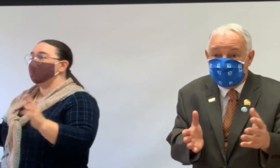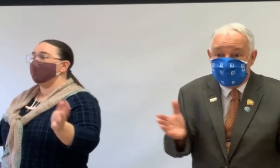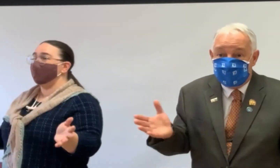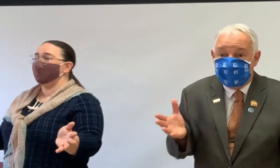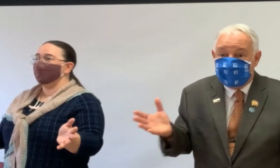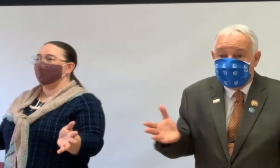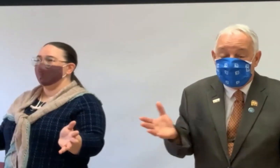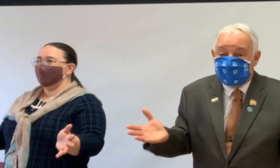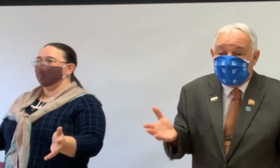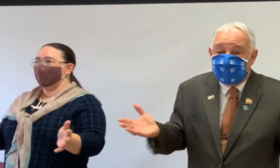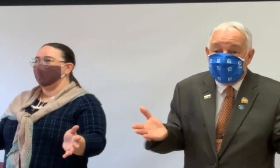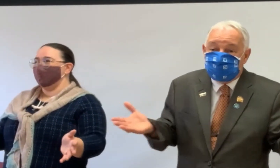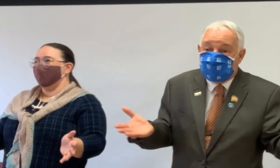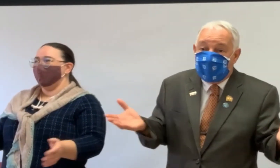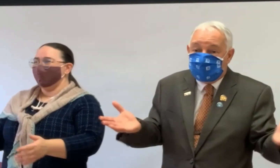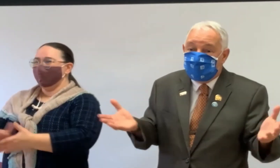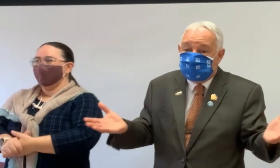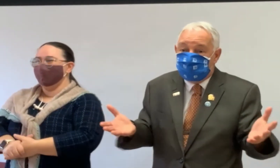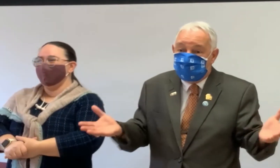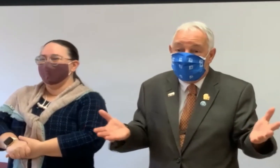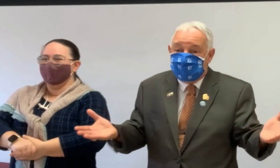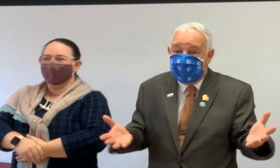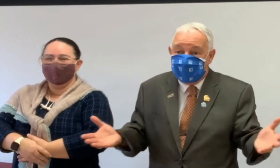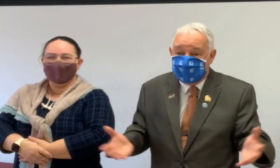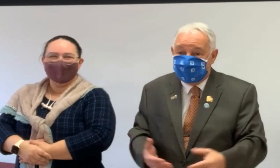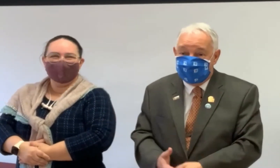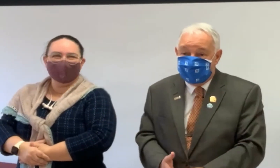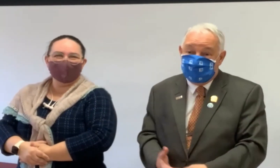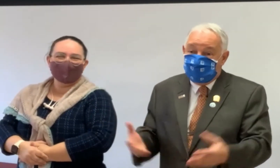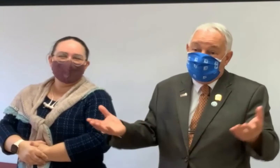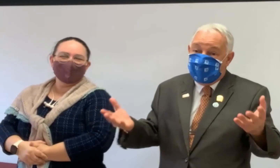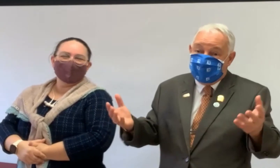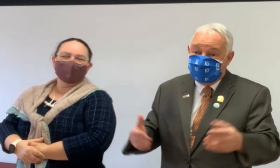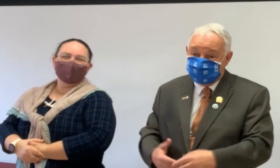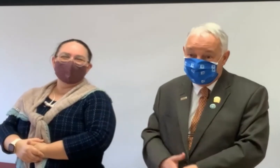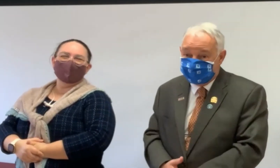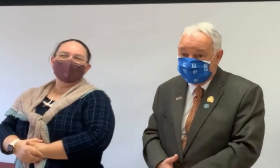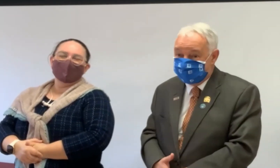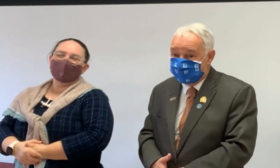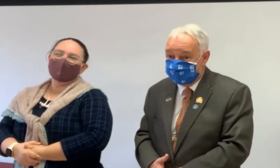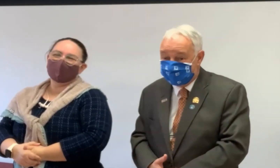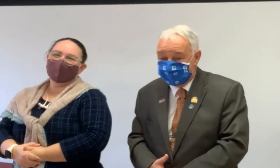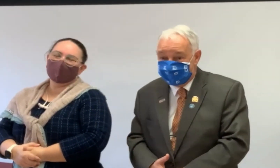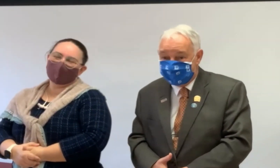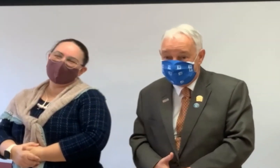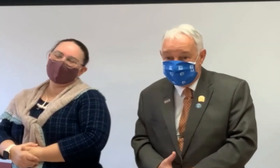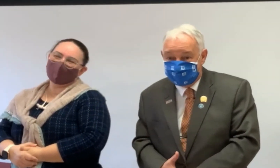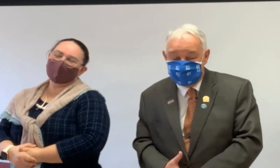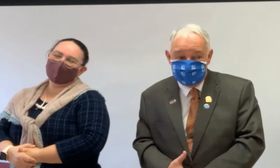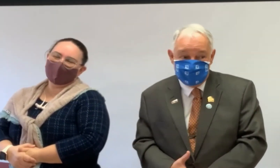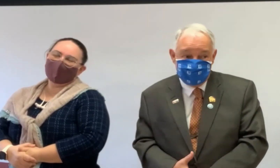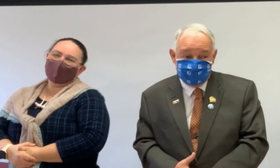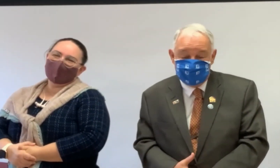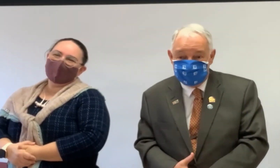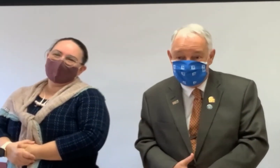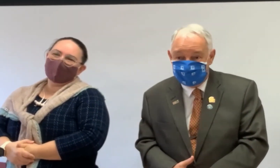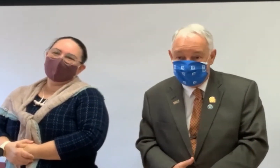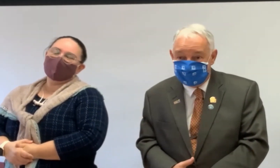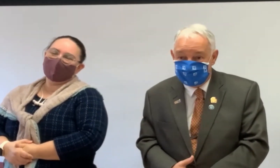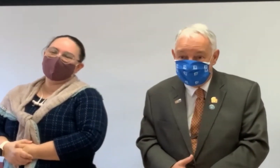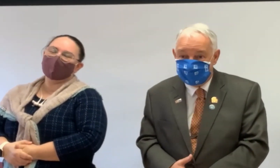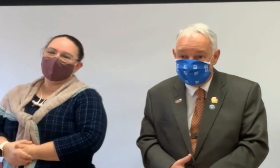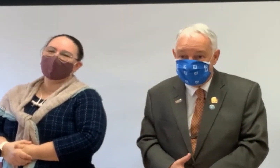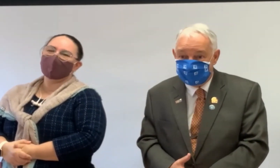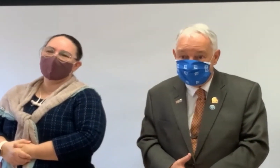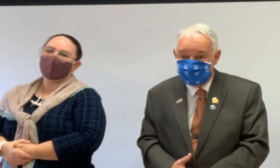bad idea. whatever you want. But they can't stop you from doing that. It's your money. So then what happens if you